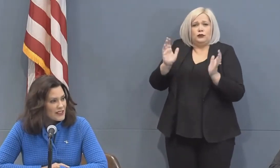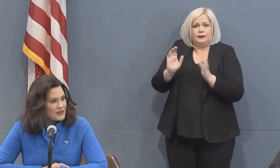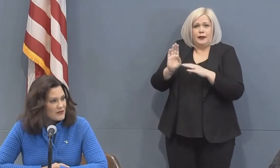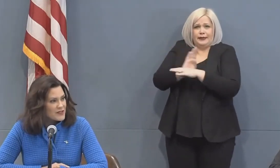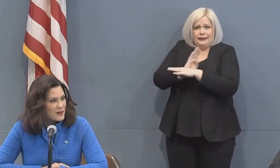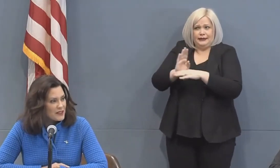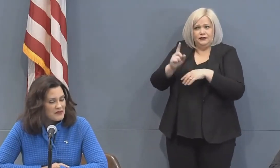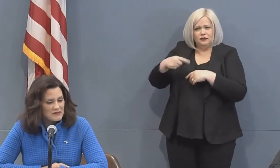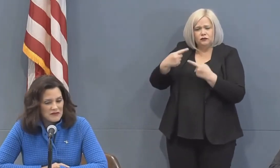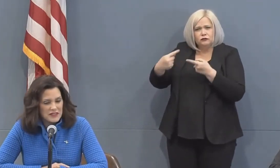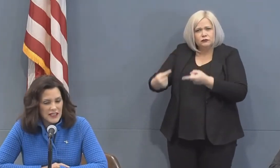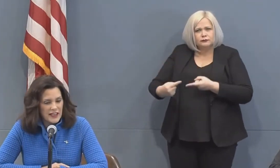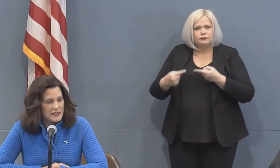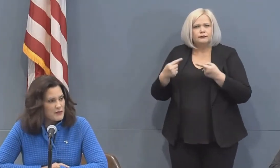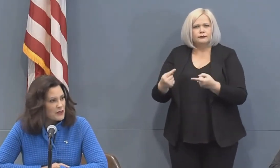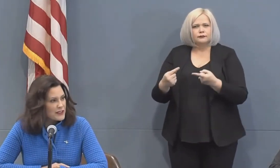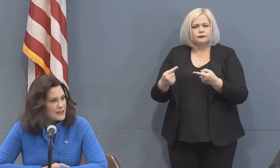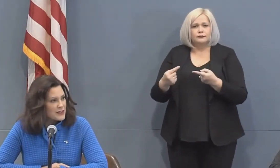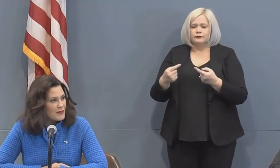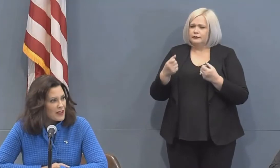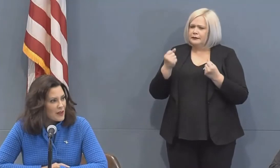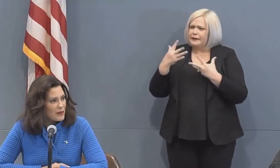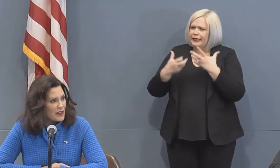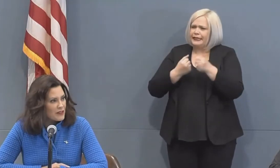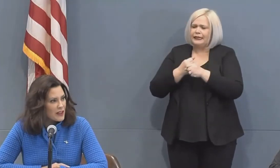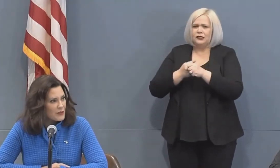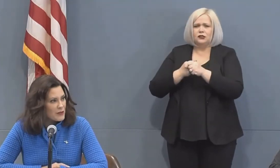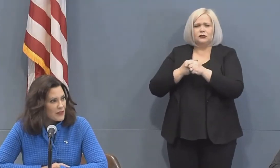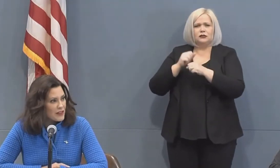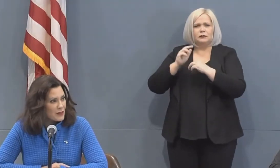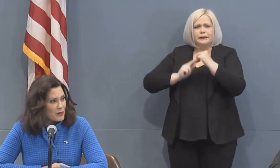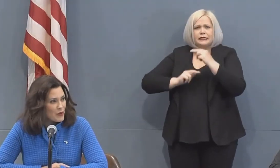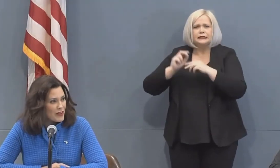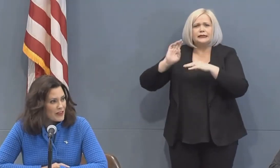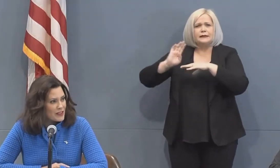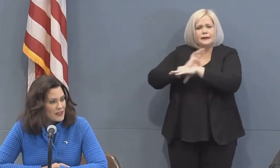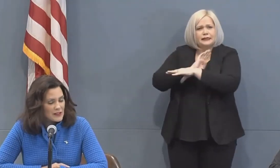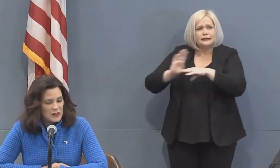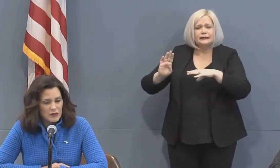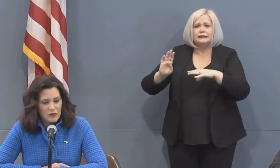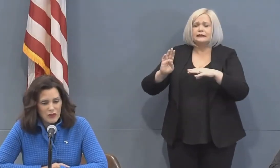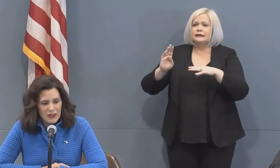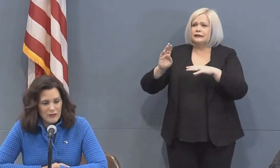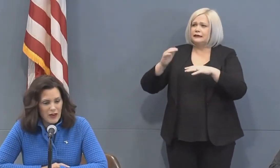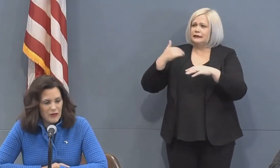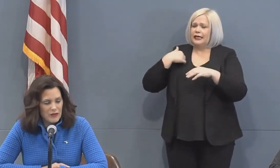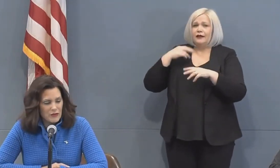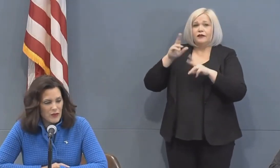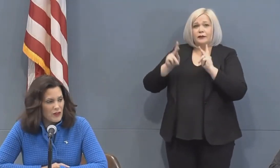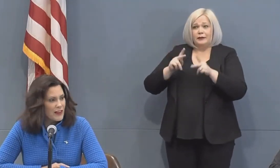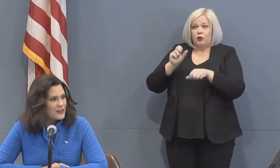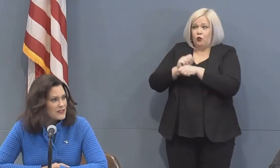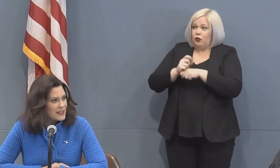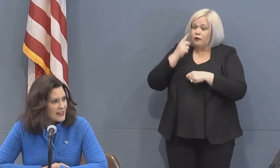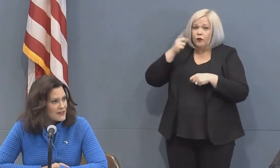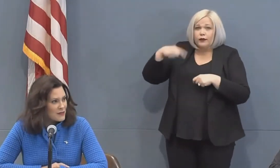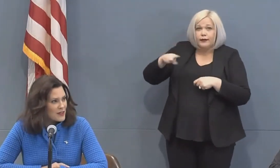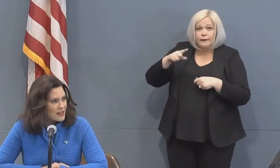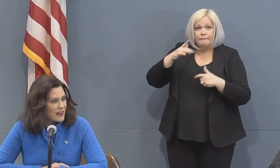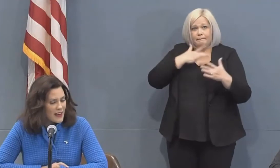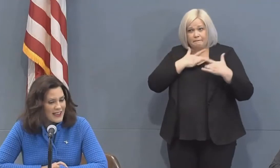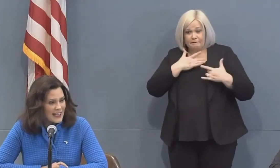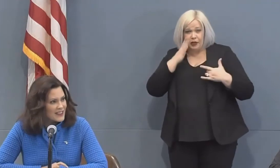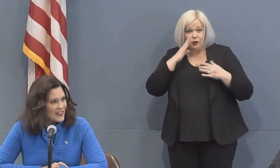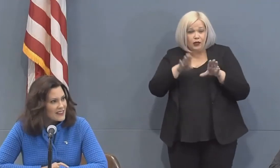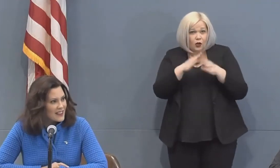really struggling spent decades building something up and have a lot of people that they employ they're worried about whether or not they'll still have